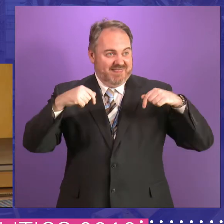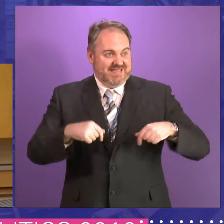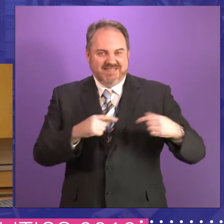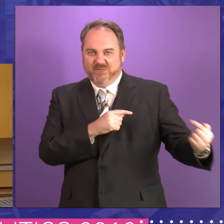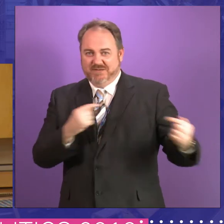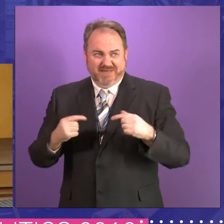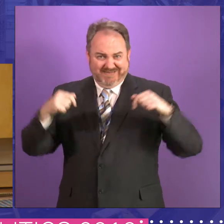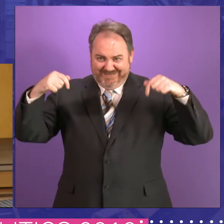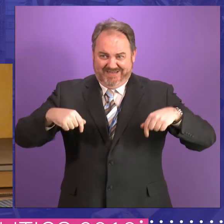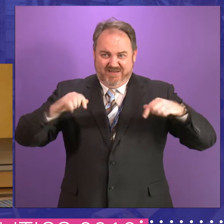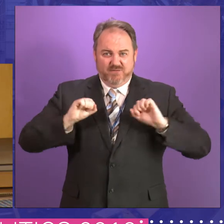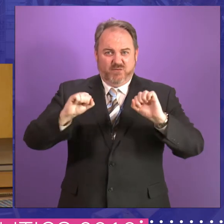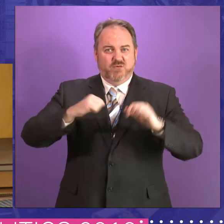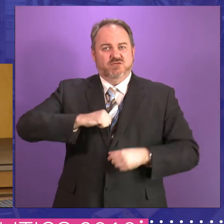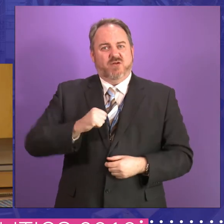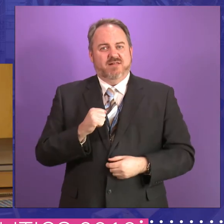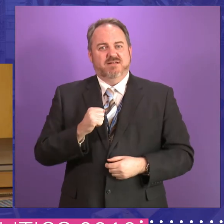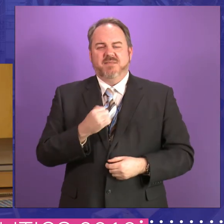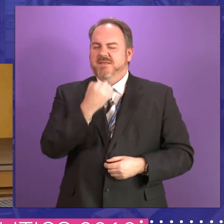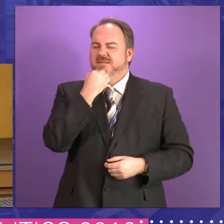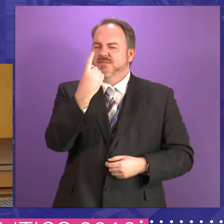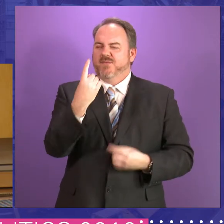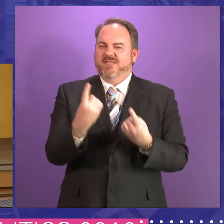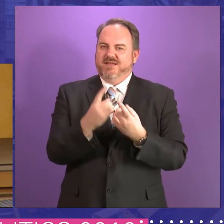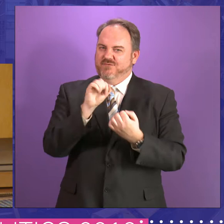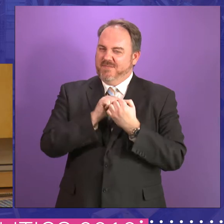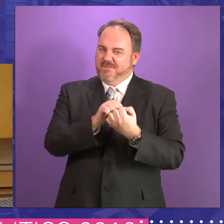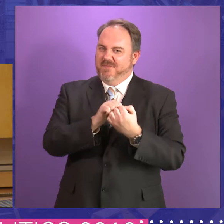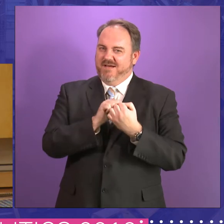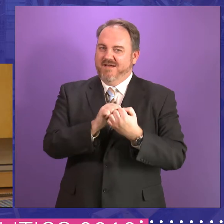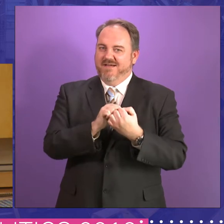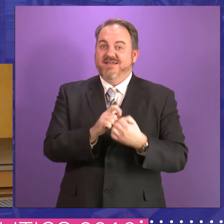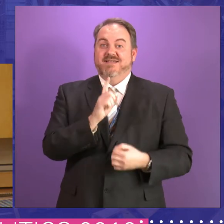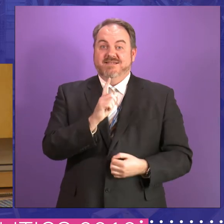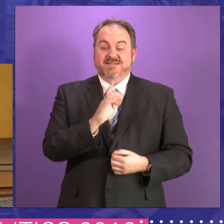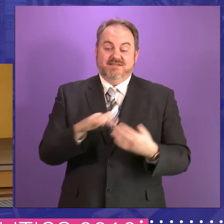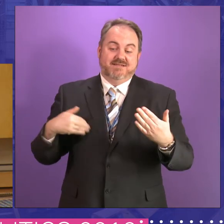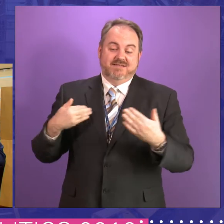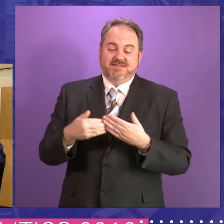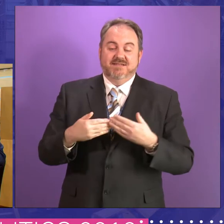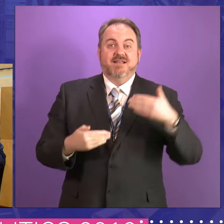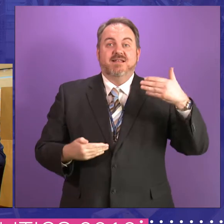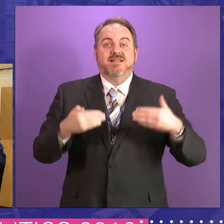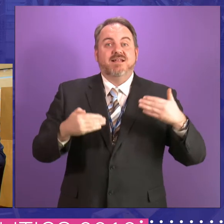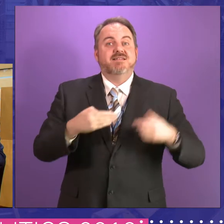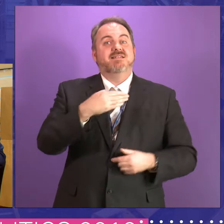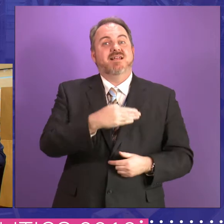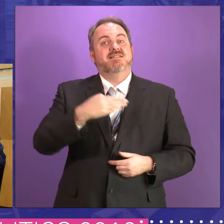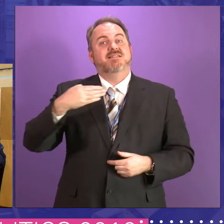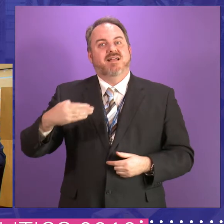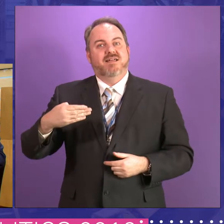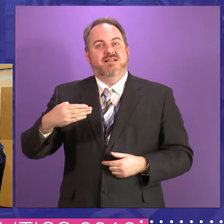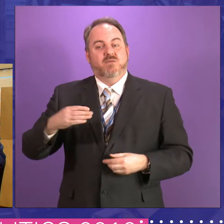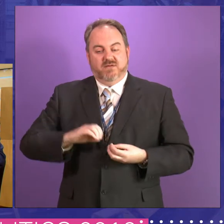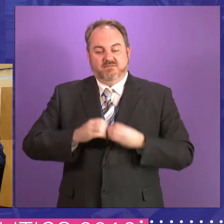them. But ladies and gentlemen, the key issue for me is the fact that since 1999, we've passed